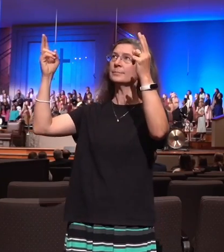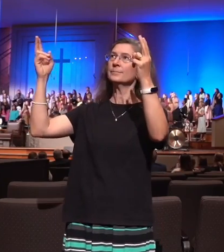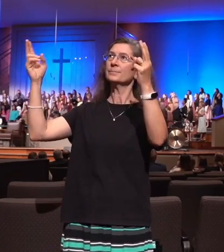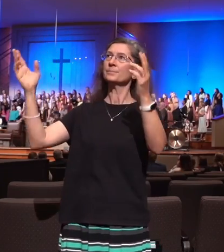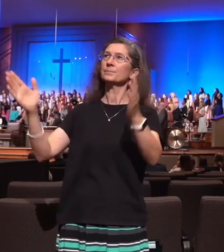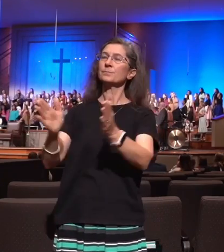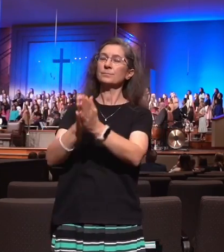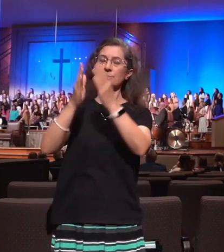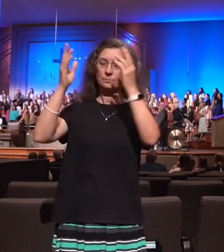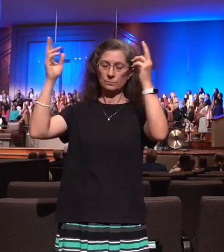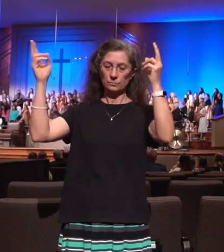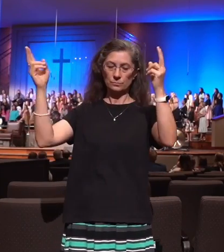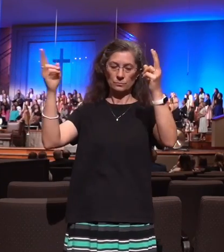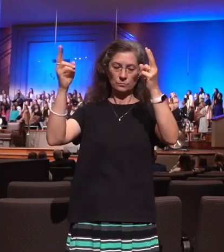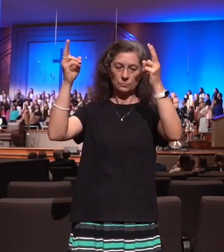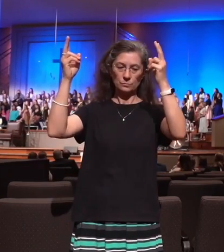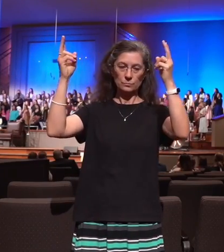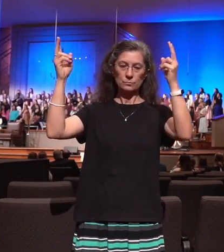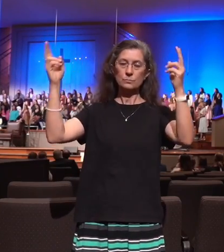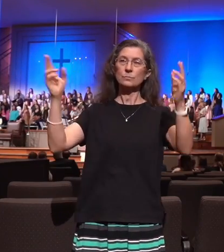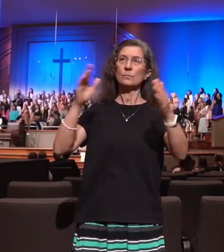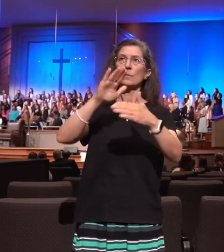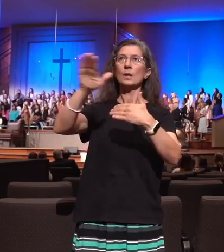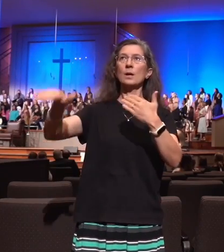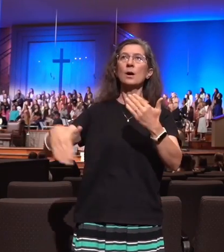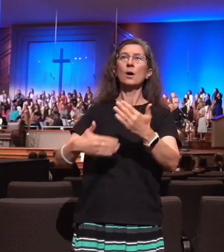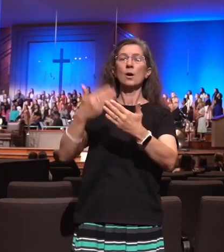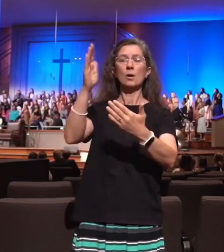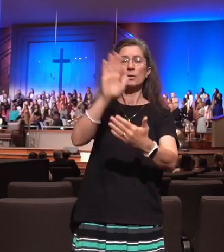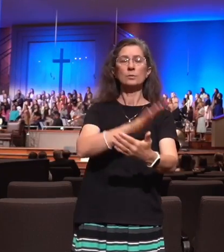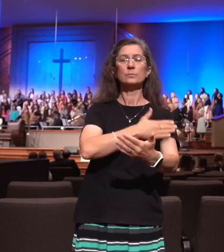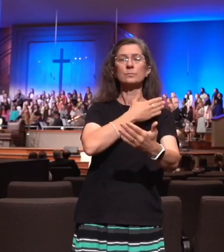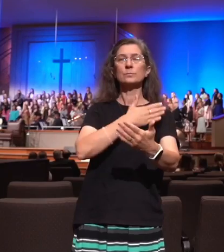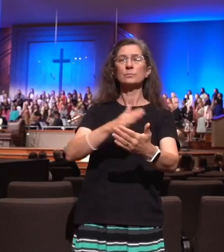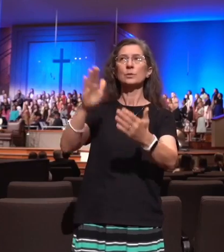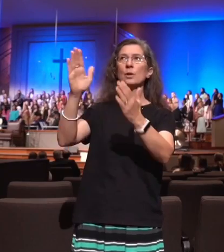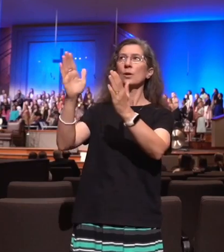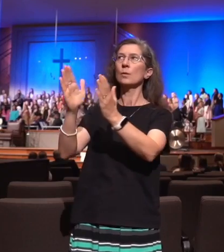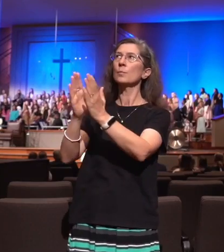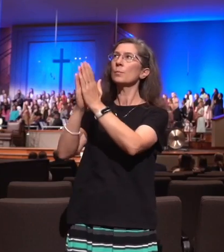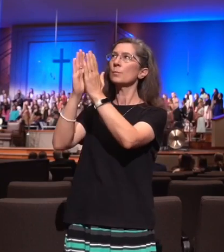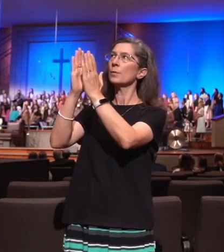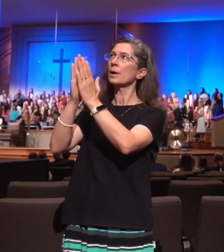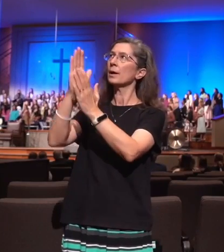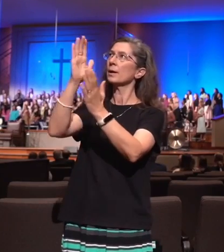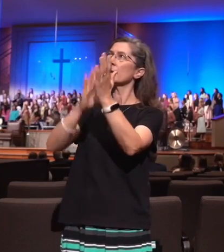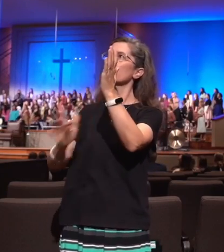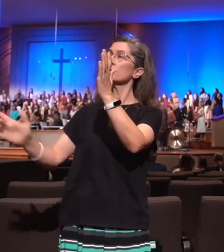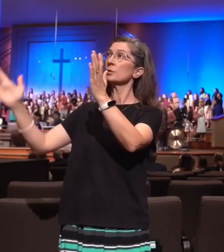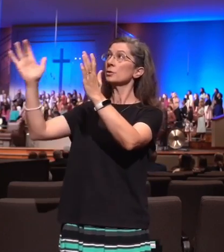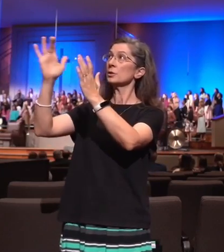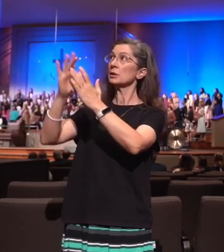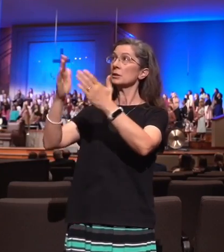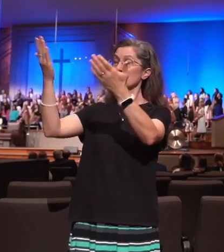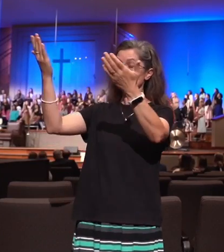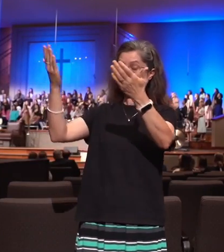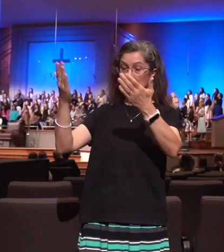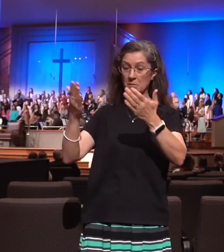let every land refrain, invite the King of heaven to come and